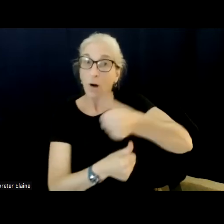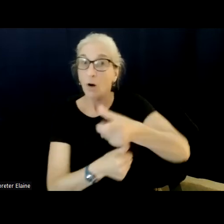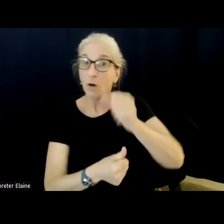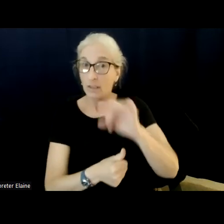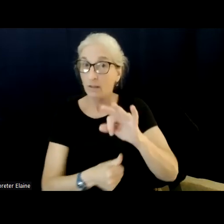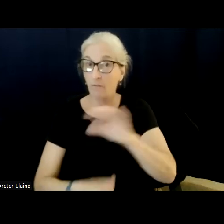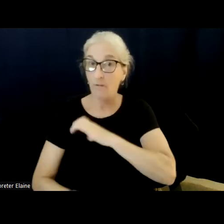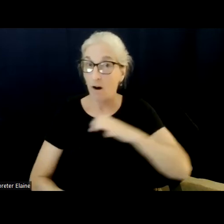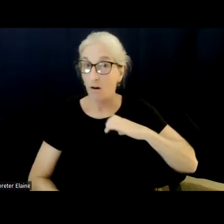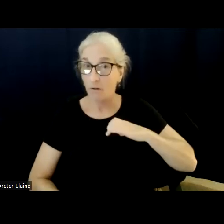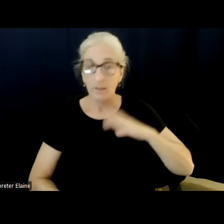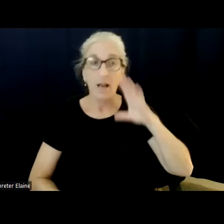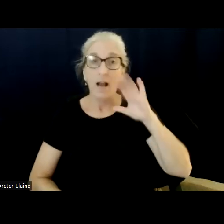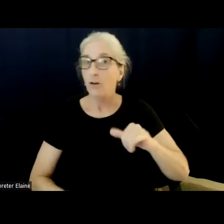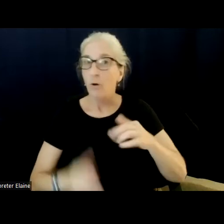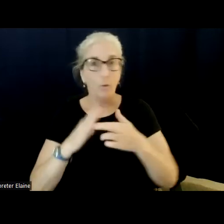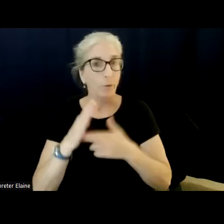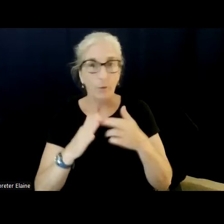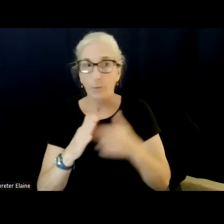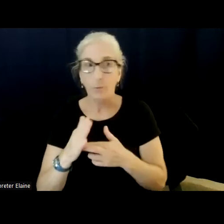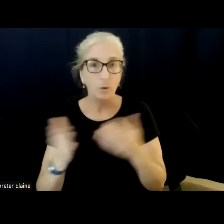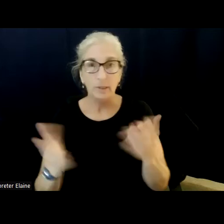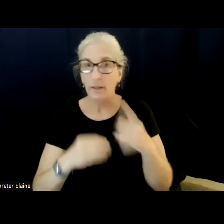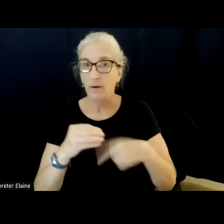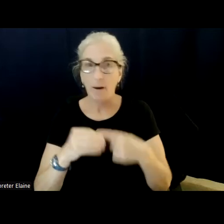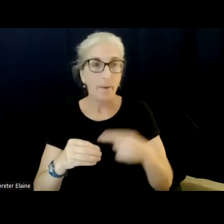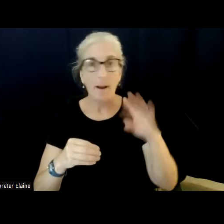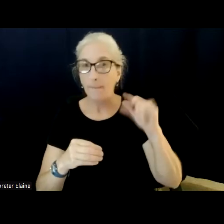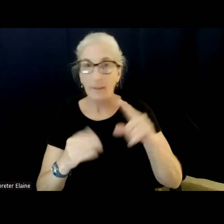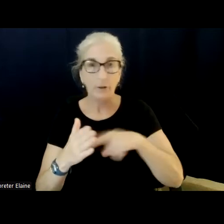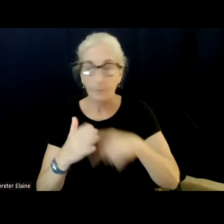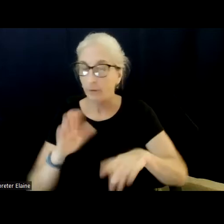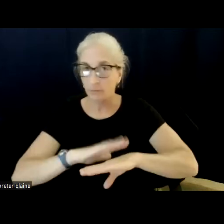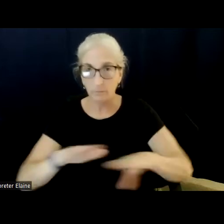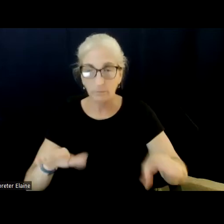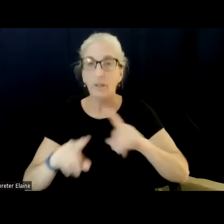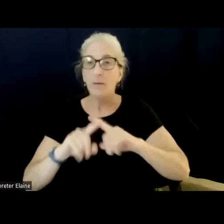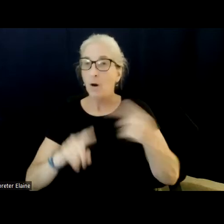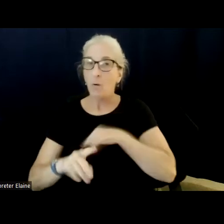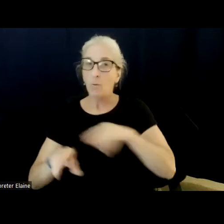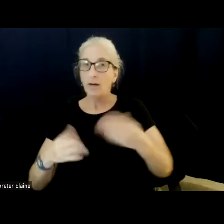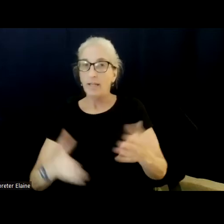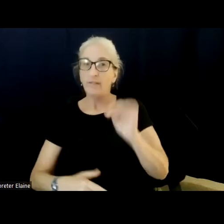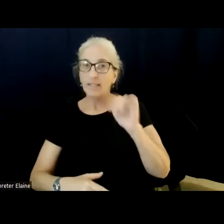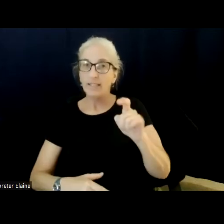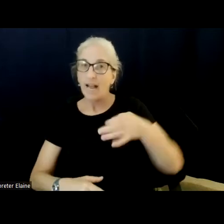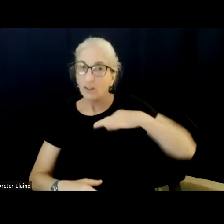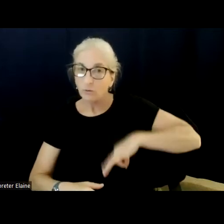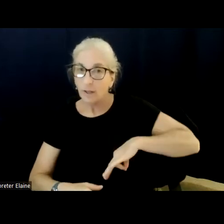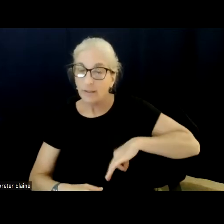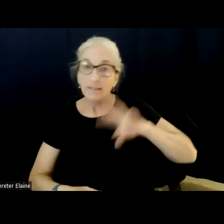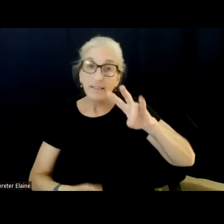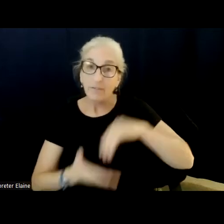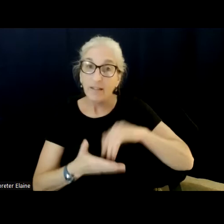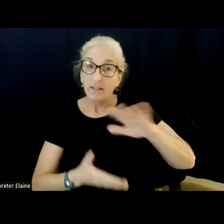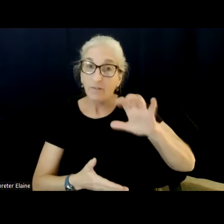and again, I don't want to, I know the ground rules here get critical, but we're giving tax credits for certain things, 7,500 for electric cars that could